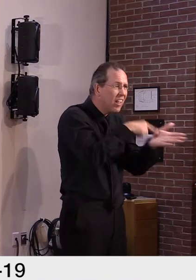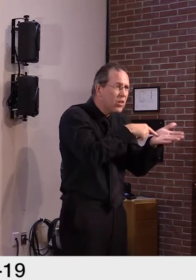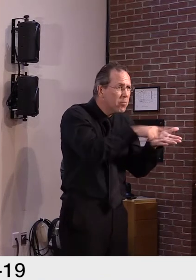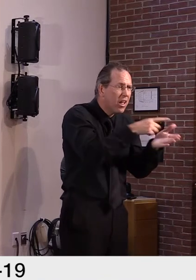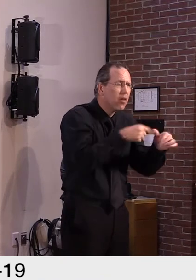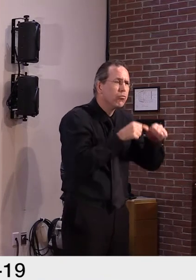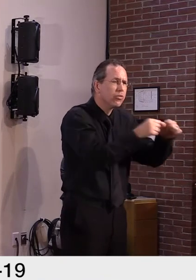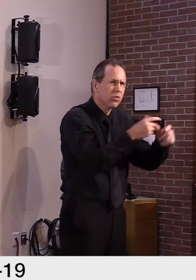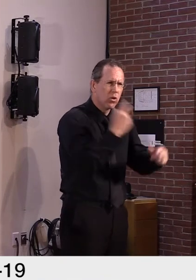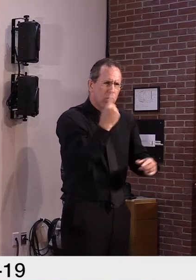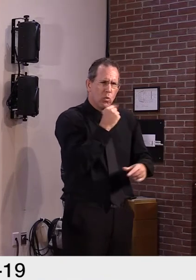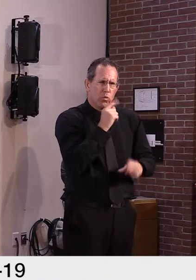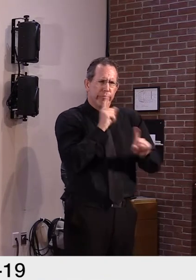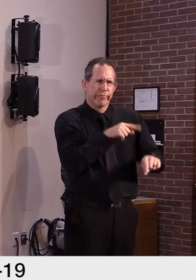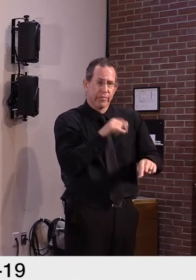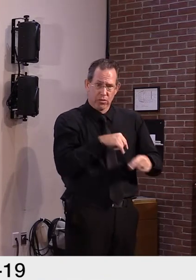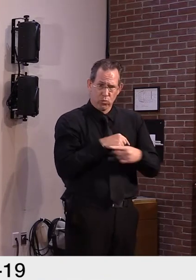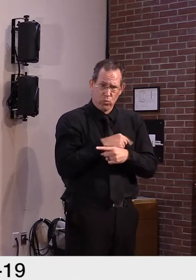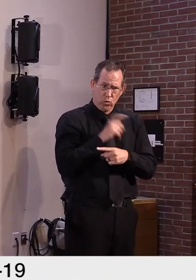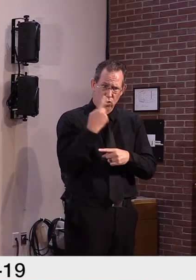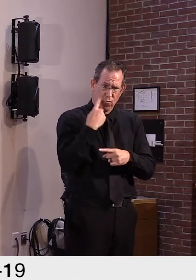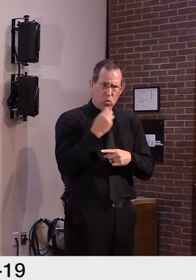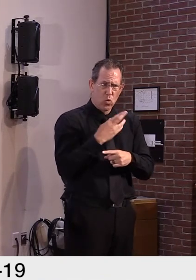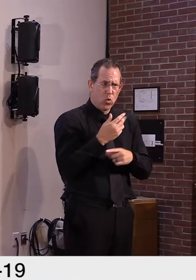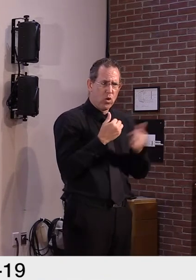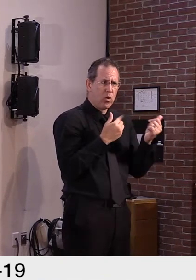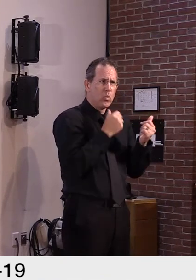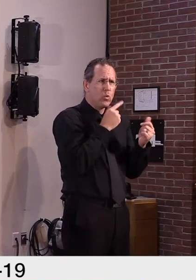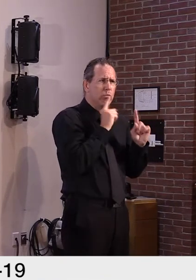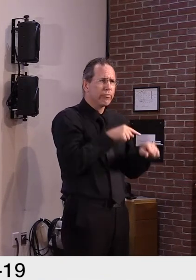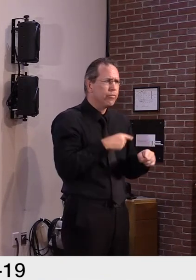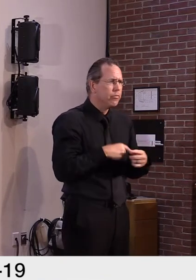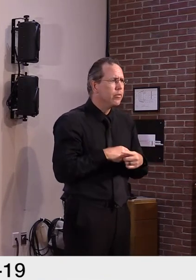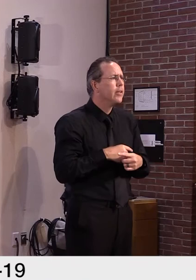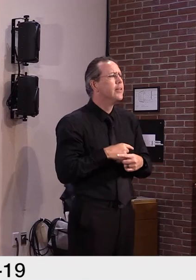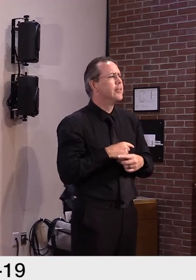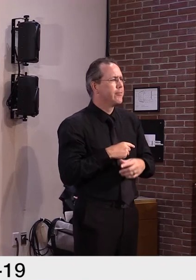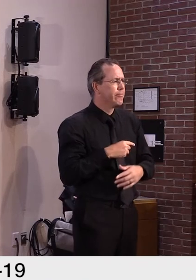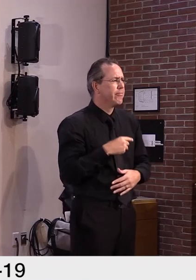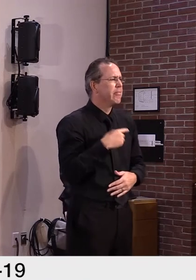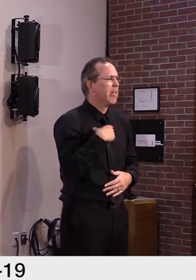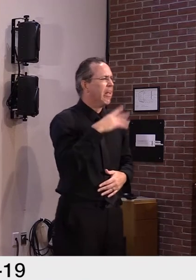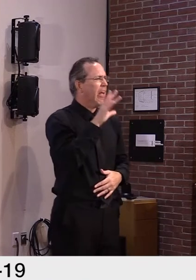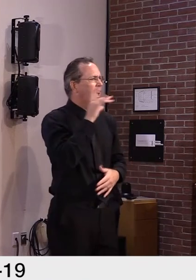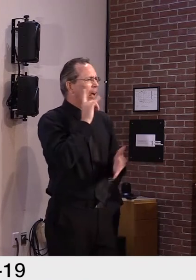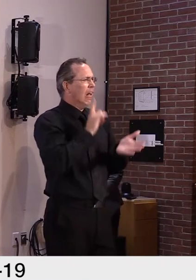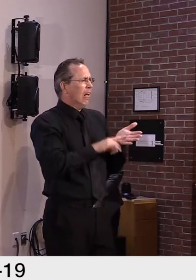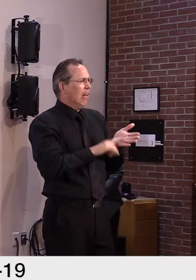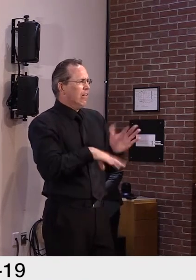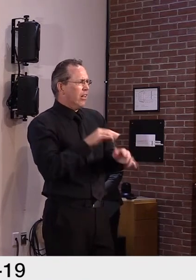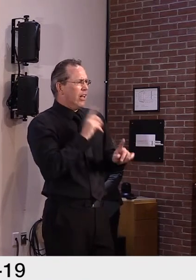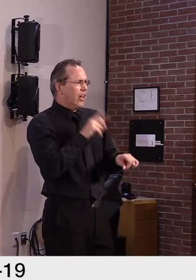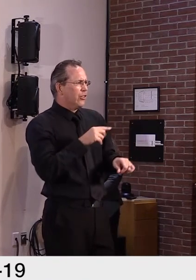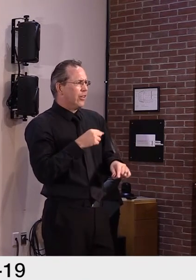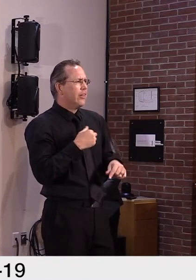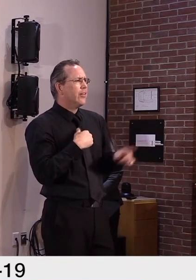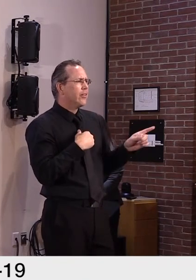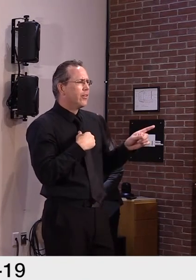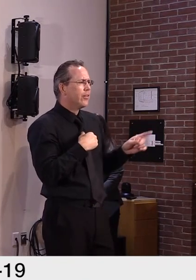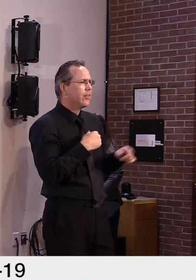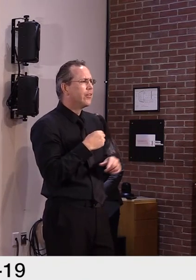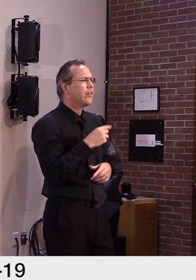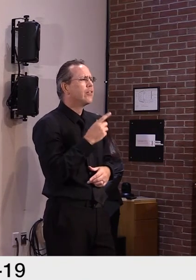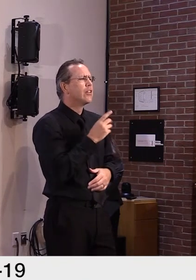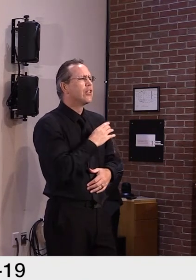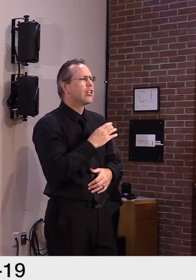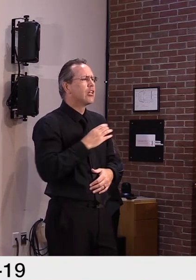right. So they extended, uh, temporarily until 2015. We'll take a, we'll take a look, though, and get back to you, Tim. Okay. And